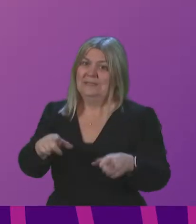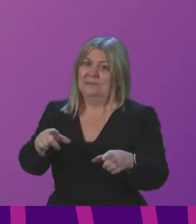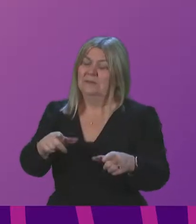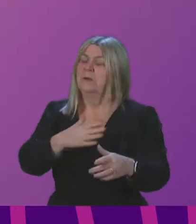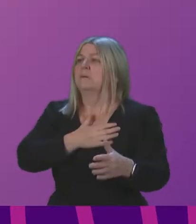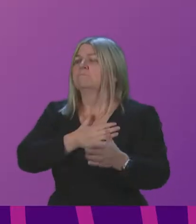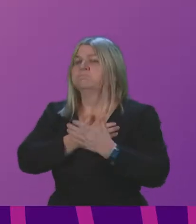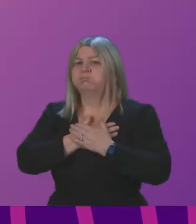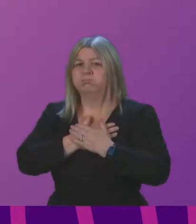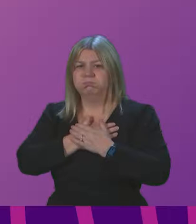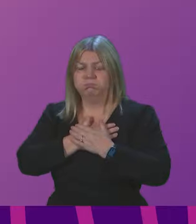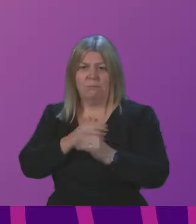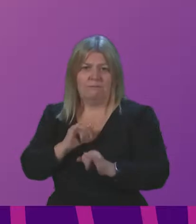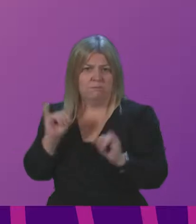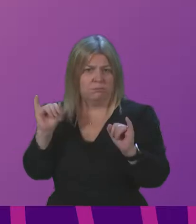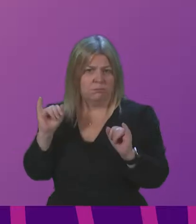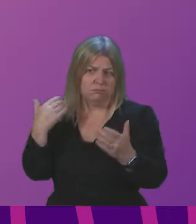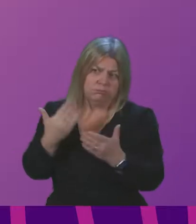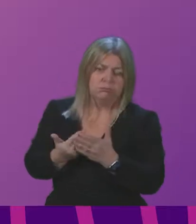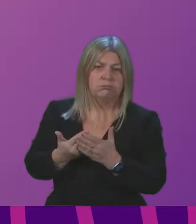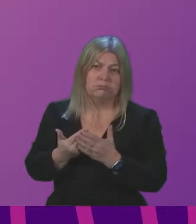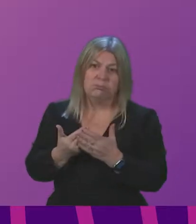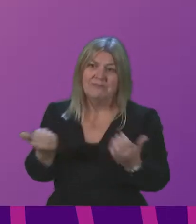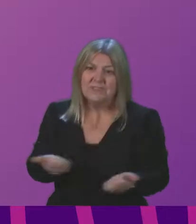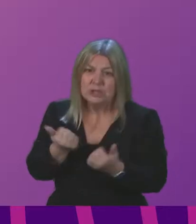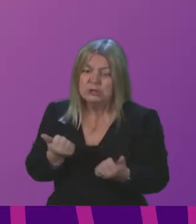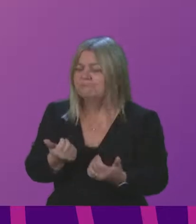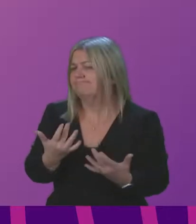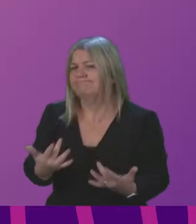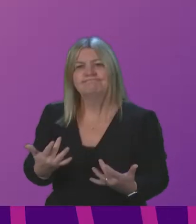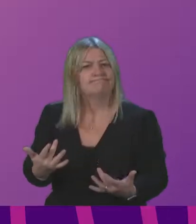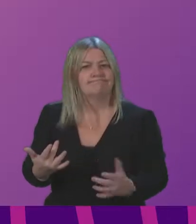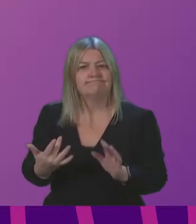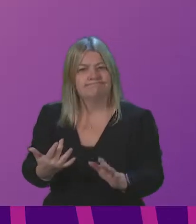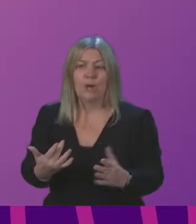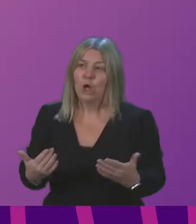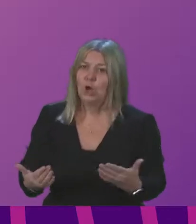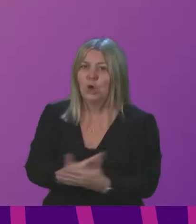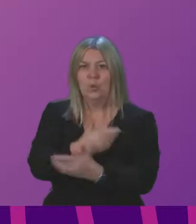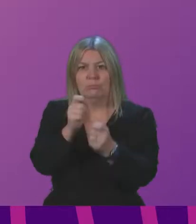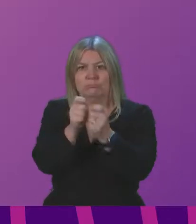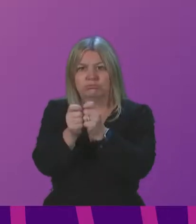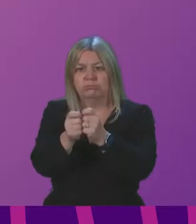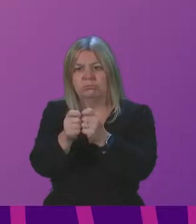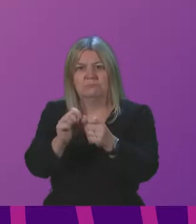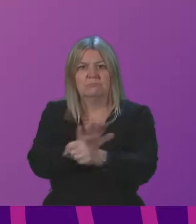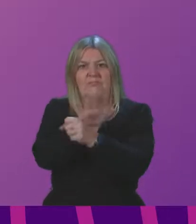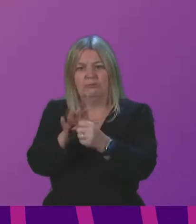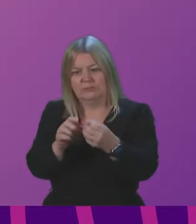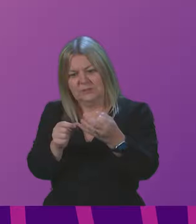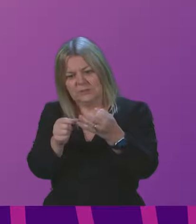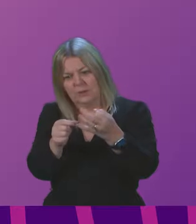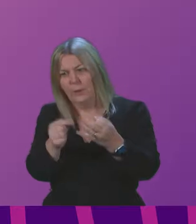milestone. But we are not through this yet. With the arrival of the Omicron variant in Scotland, the immediate